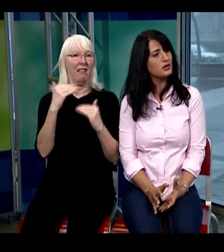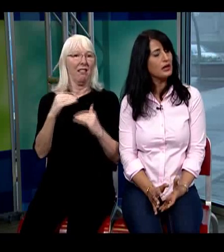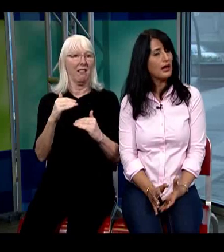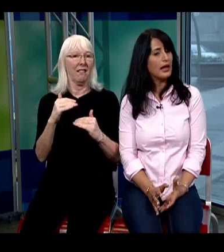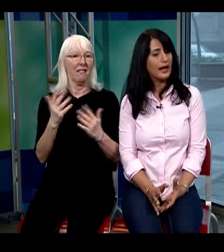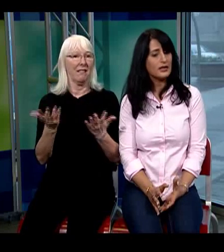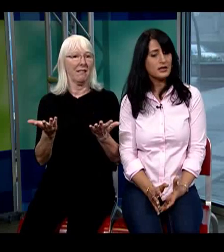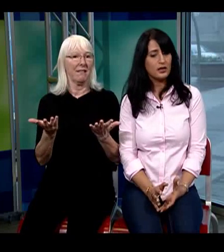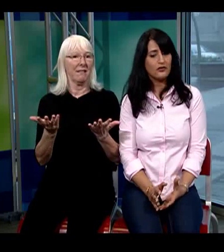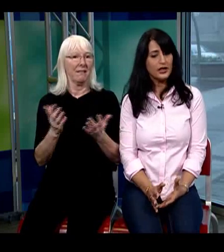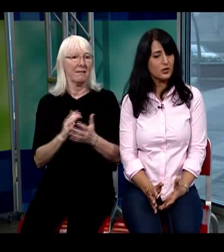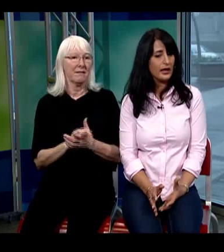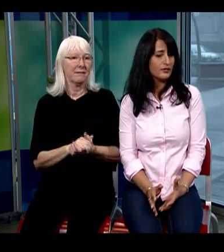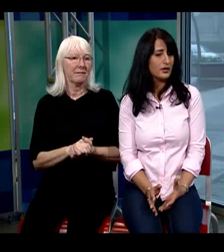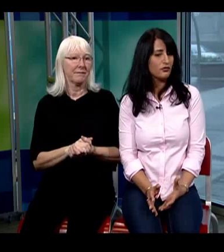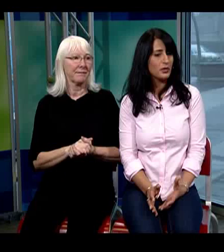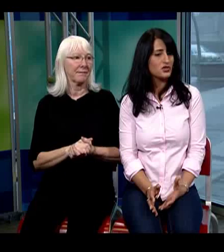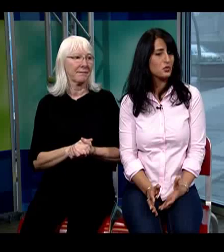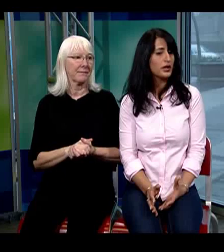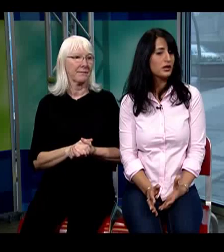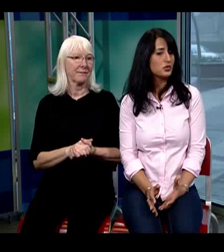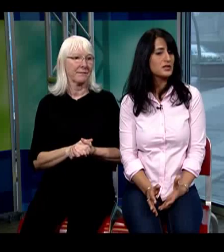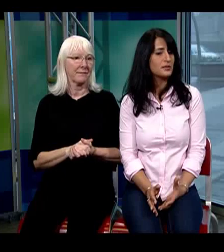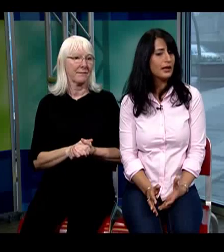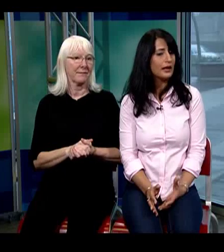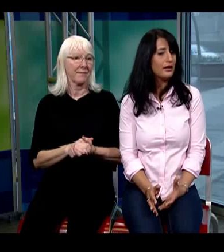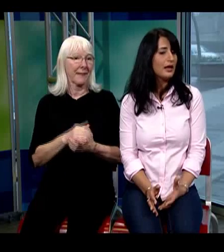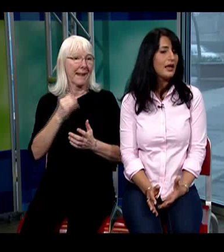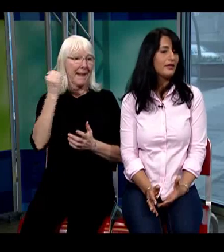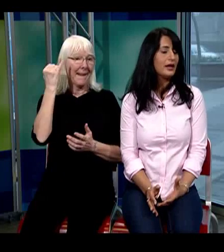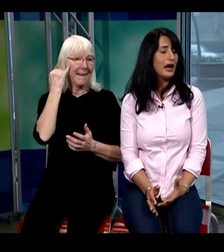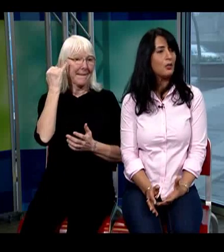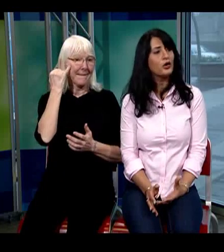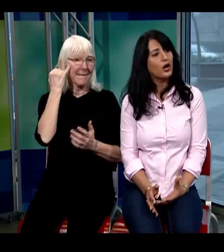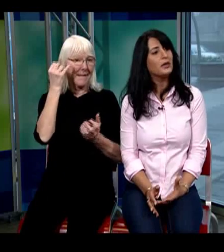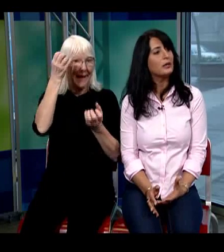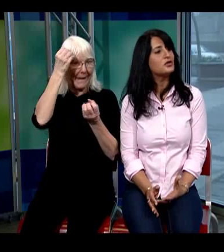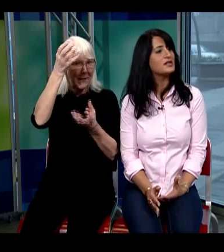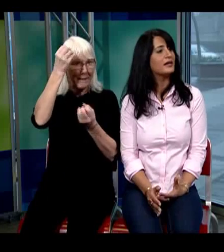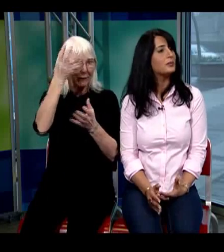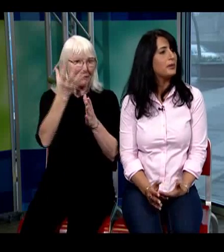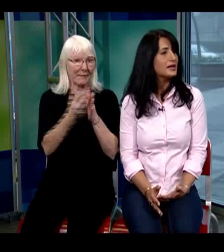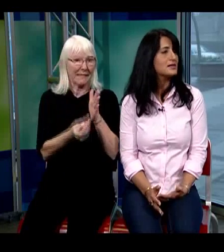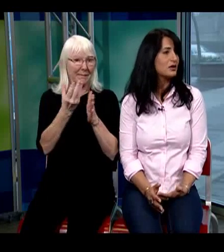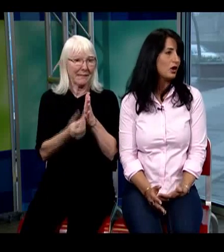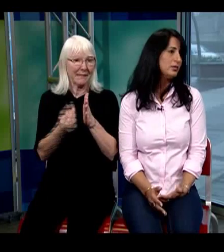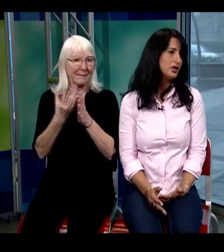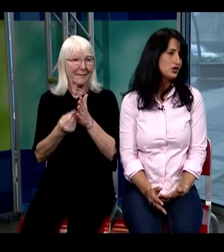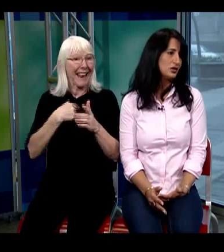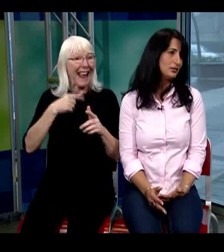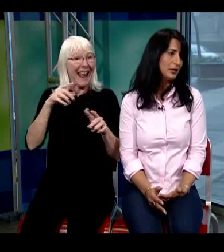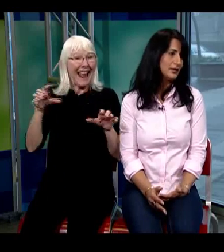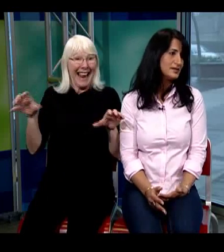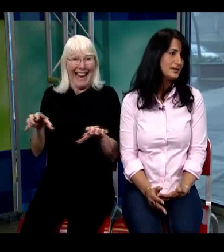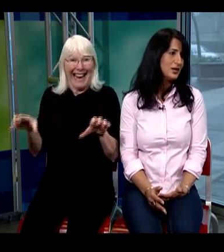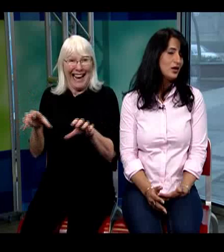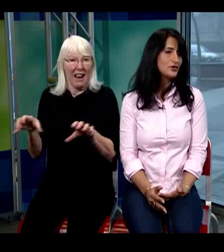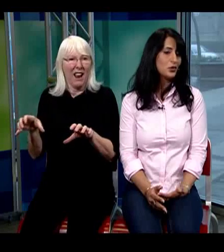and if I don't have that information working towards the plan then I will not be able to set the best accommodation in place so